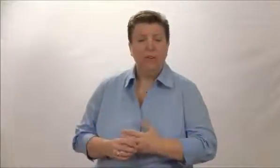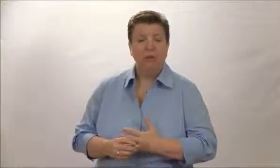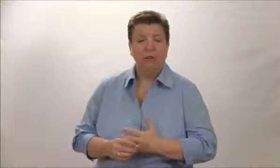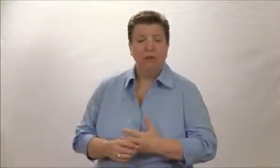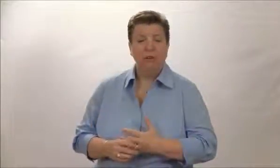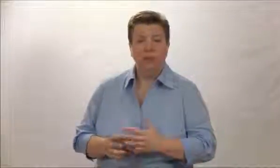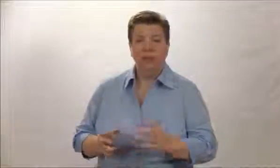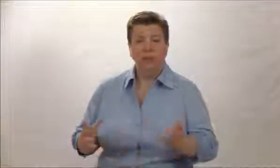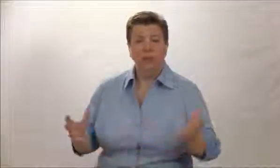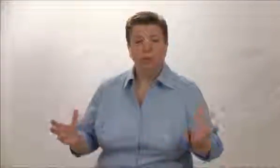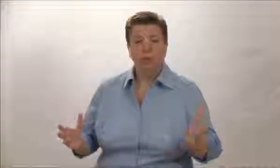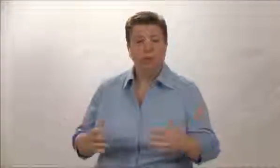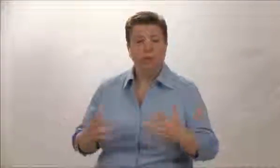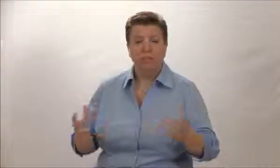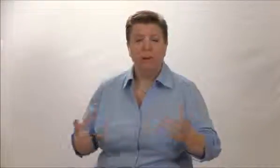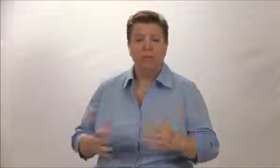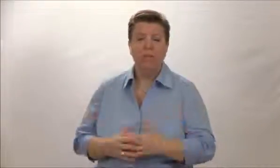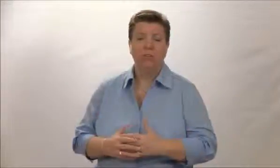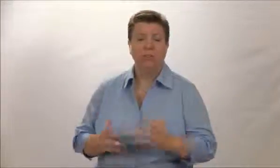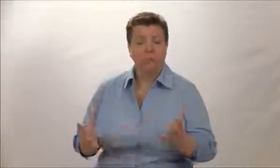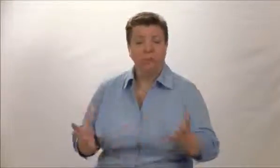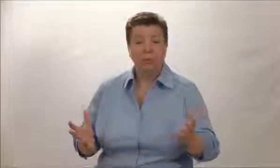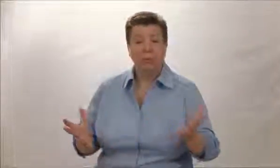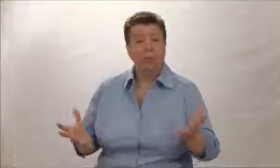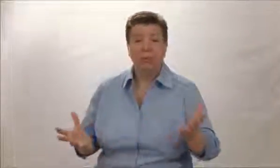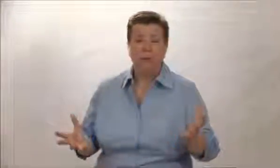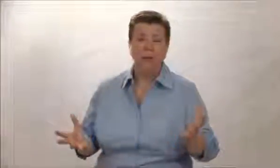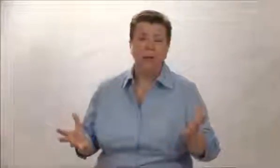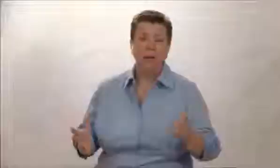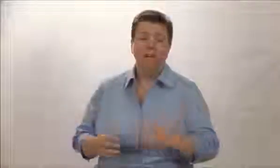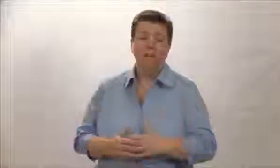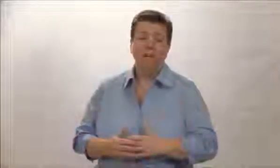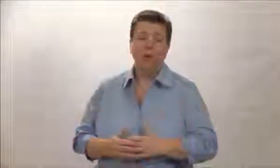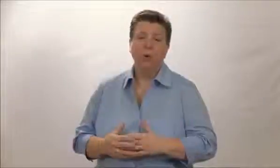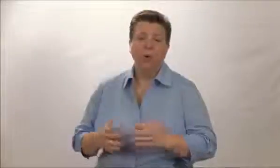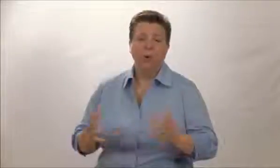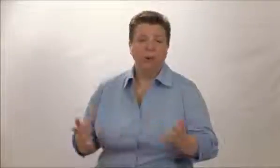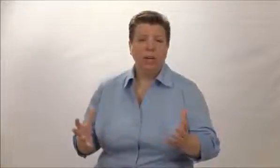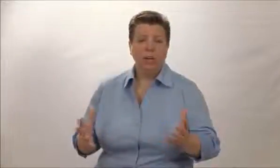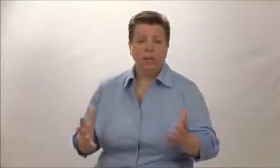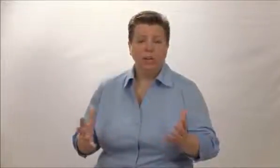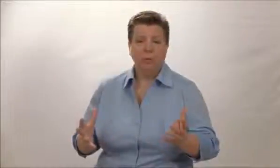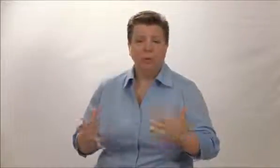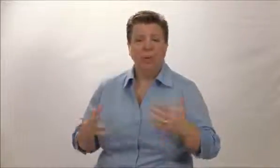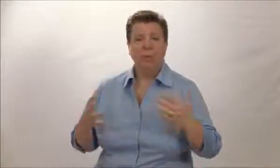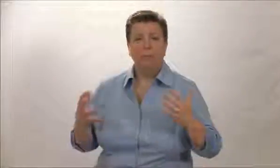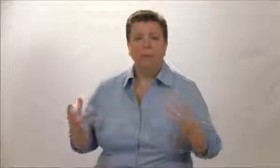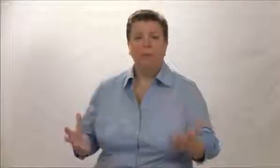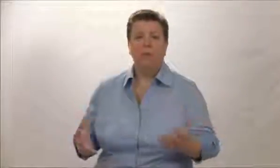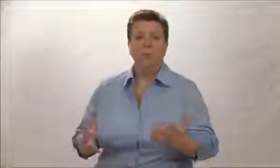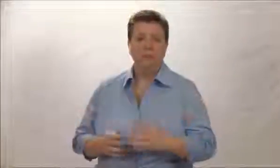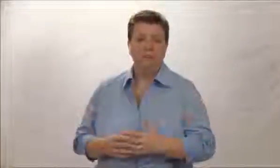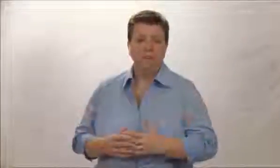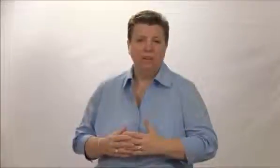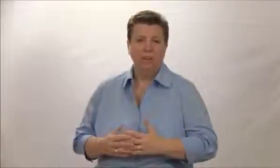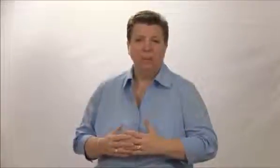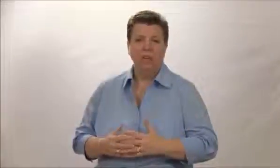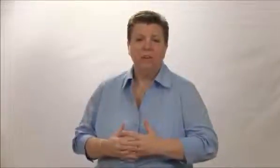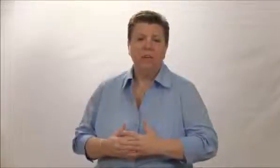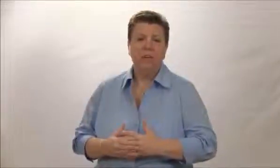a few percent, 1, 2, 3, 5%, 10% would be great. So, look at your numbers and be realistic. Typically, we